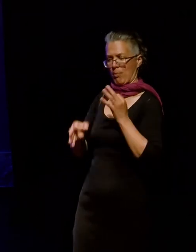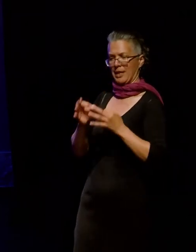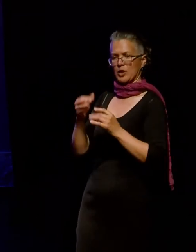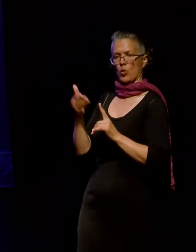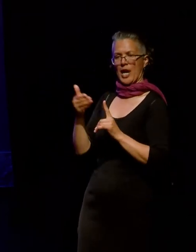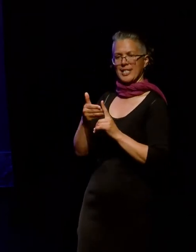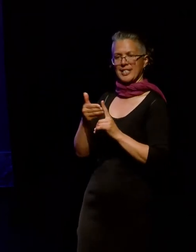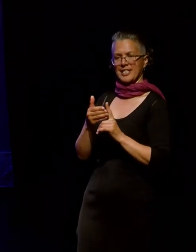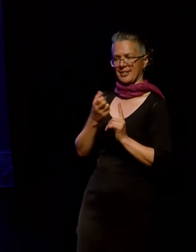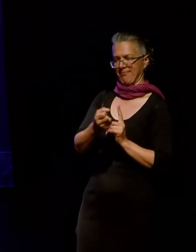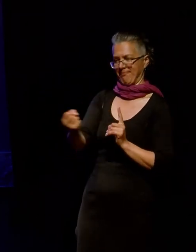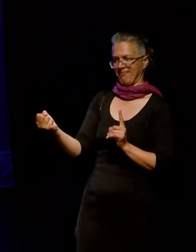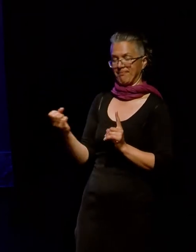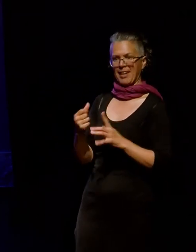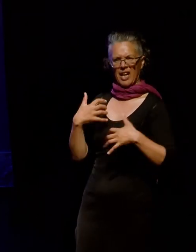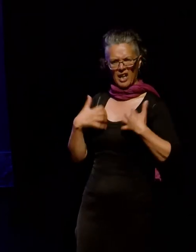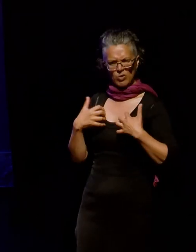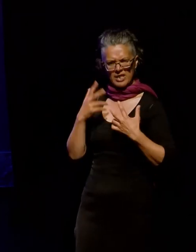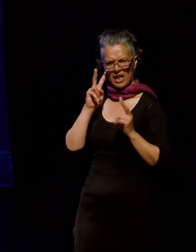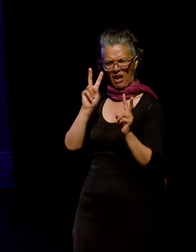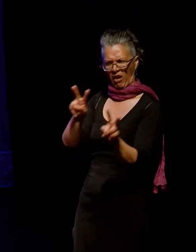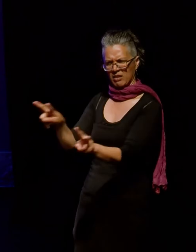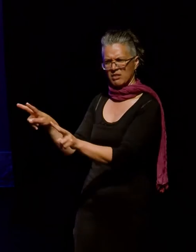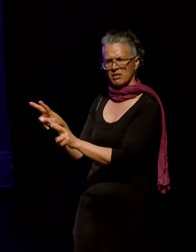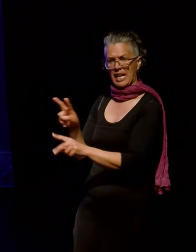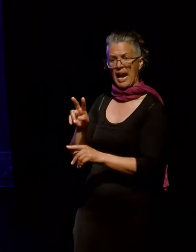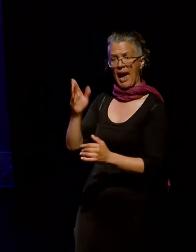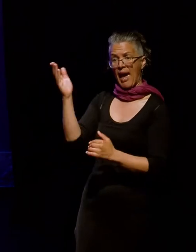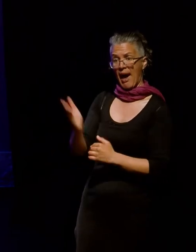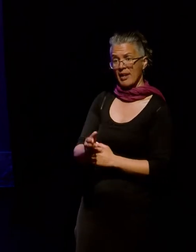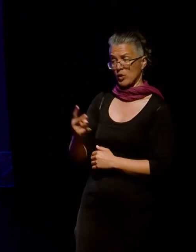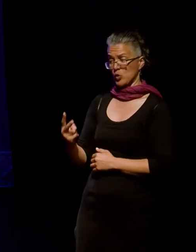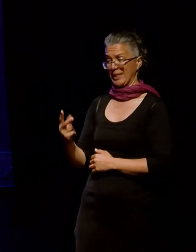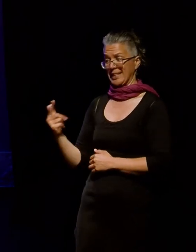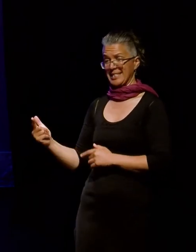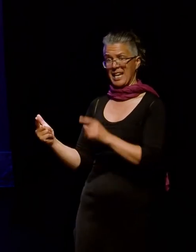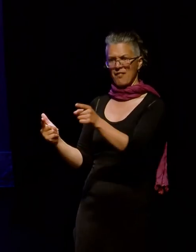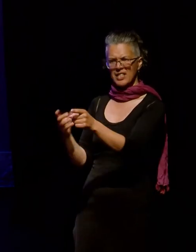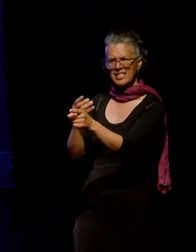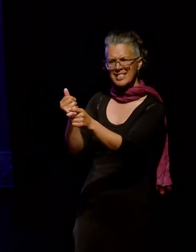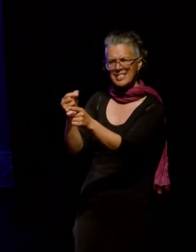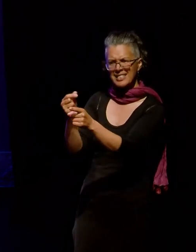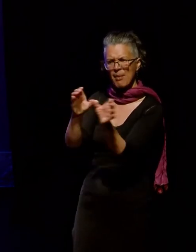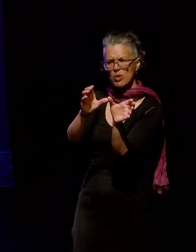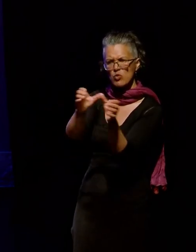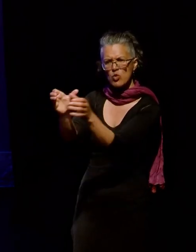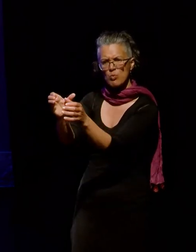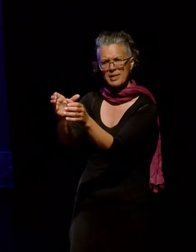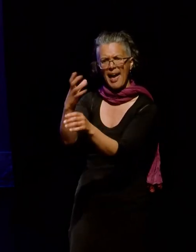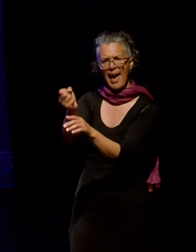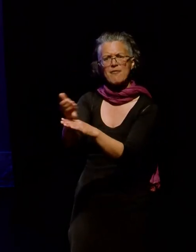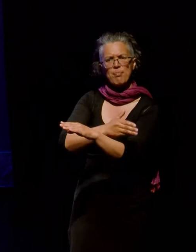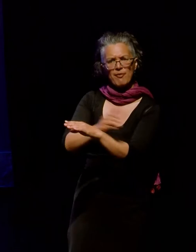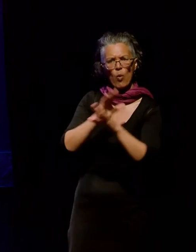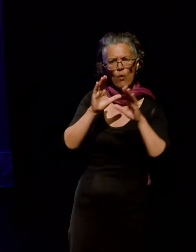A really interesting thing I saw was that some groups clearly existed before Facebook and